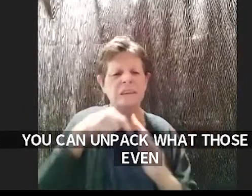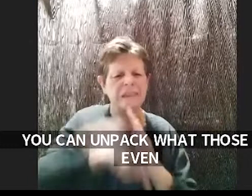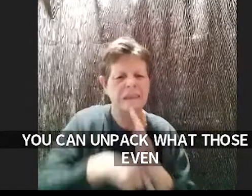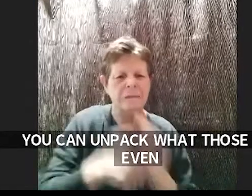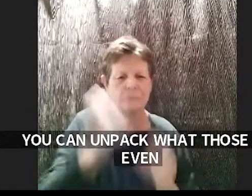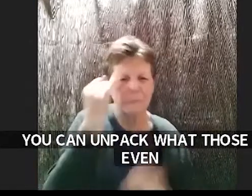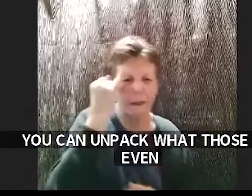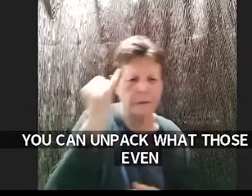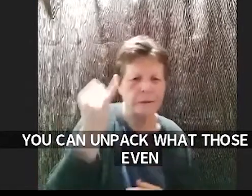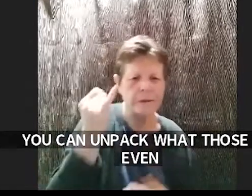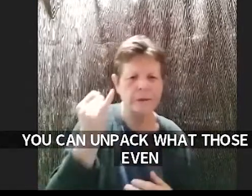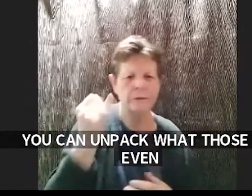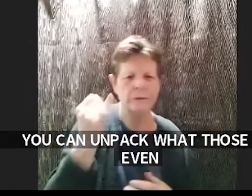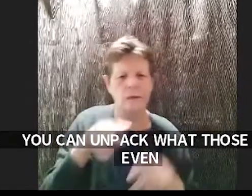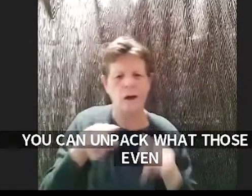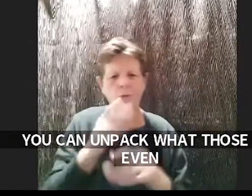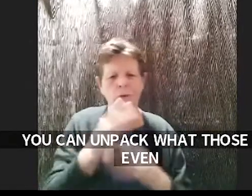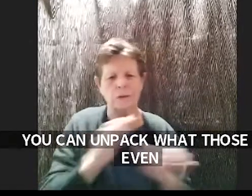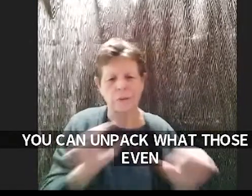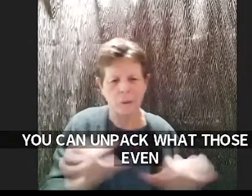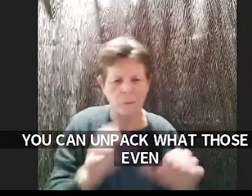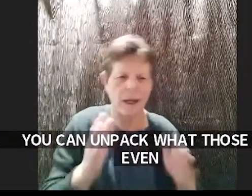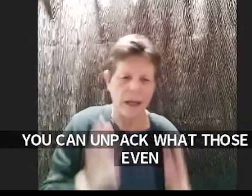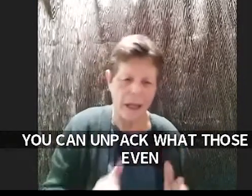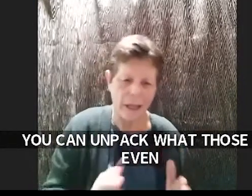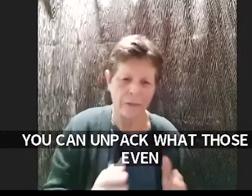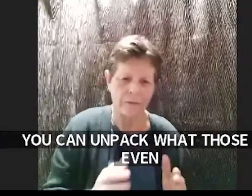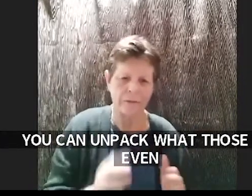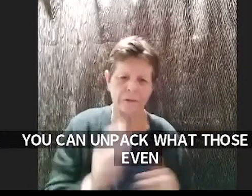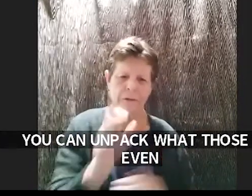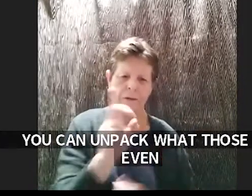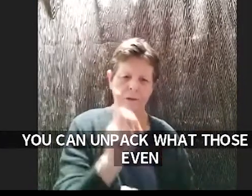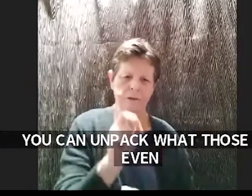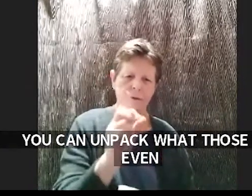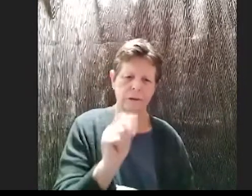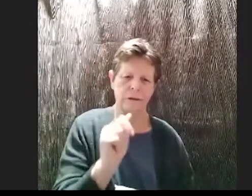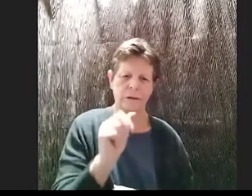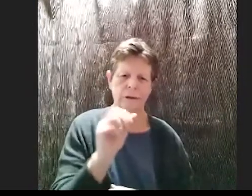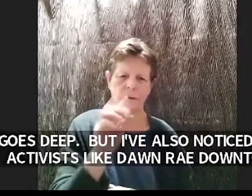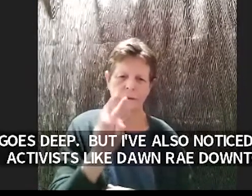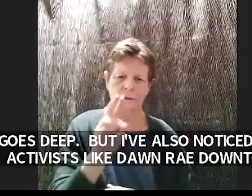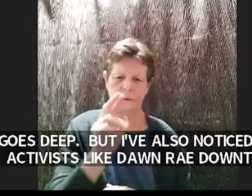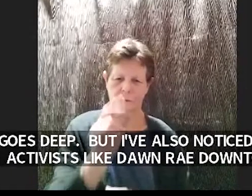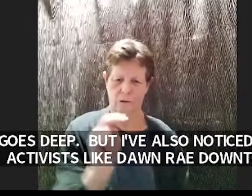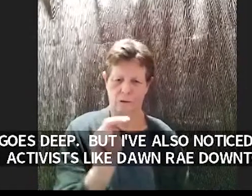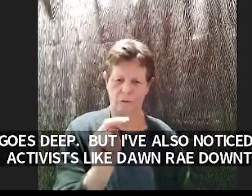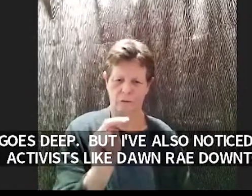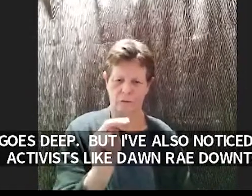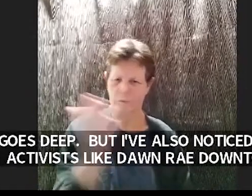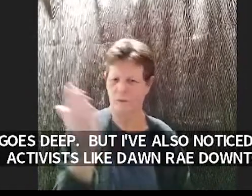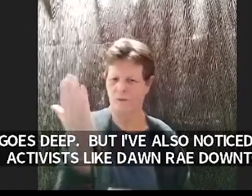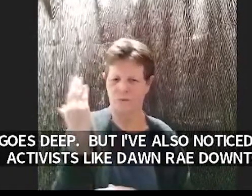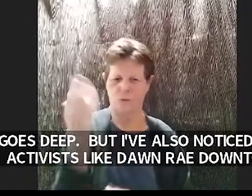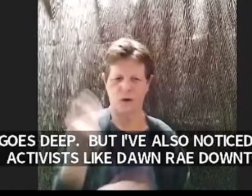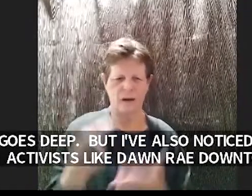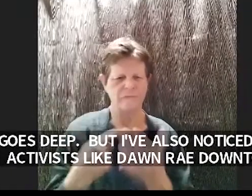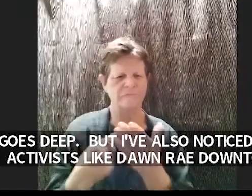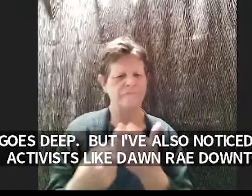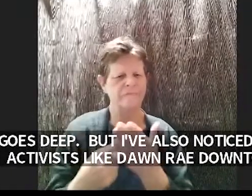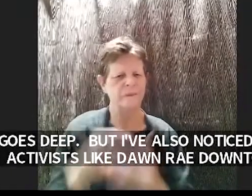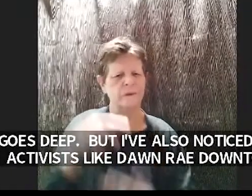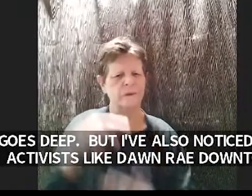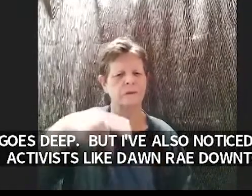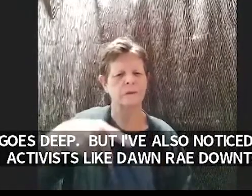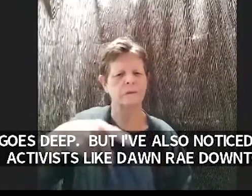are activists like uh don ray uh downton who i uh spoke about earlier who was on our our podcast episode called cut